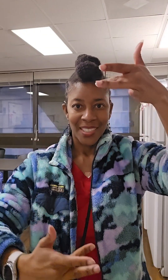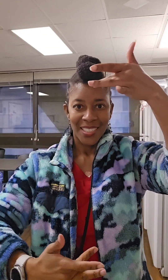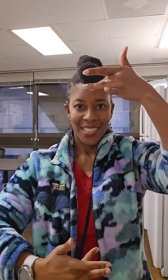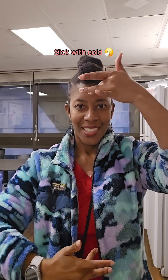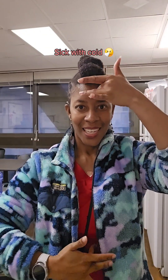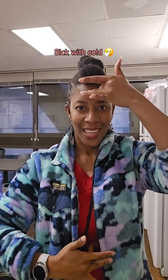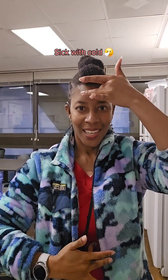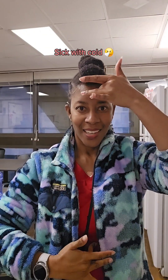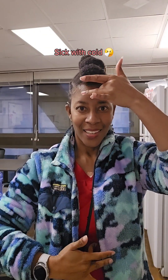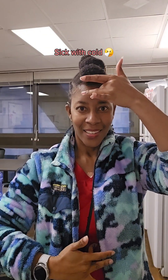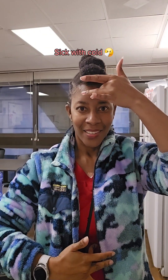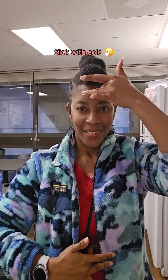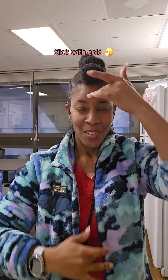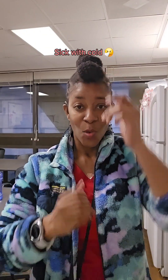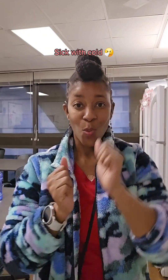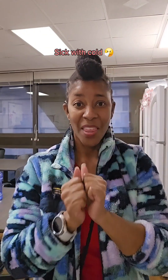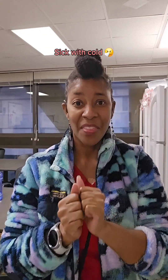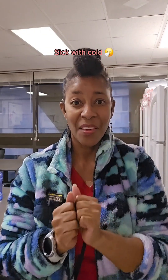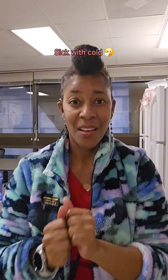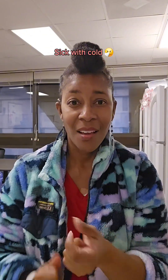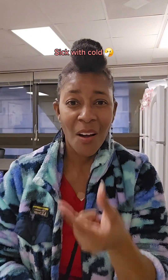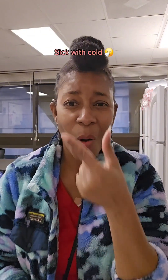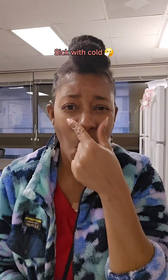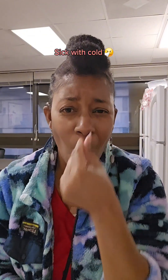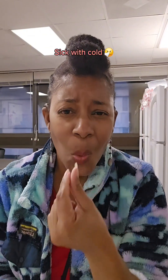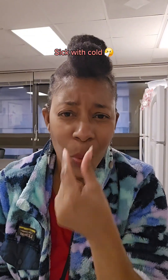Sick. With cold.